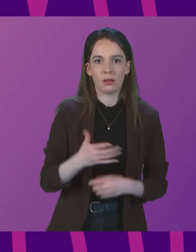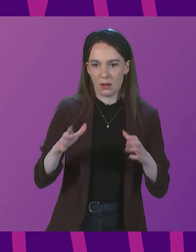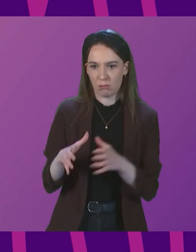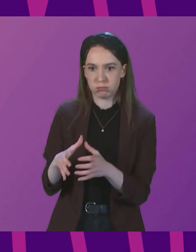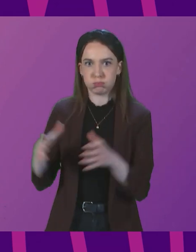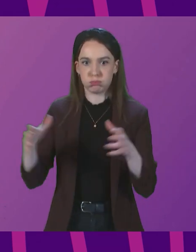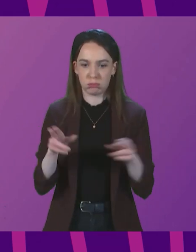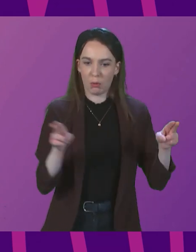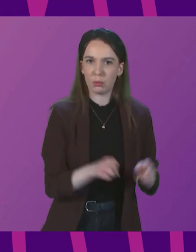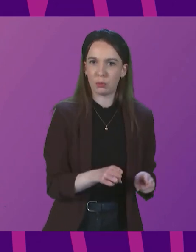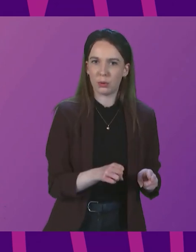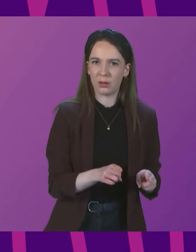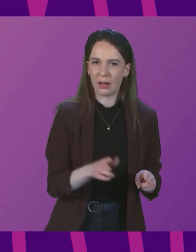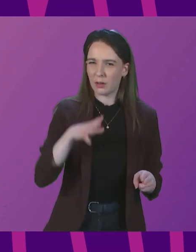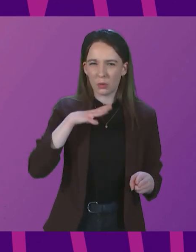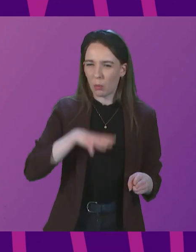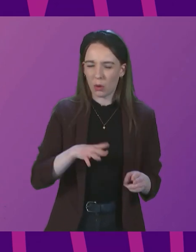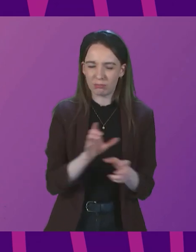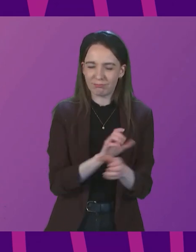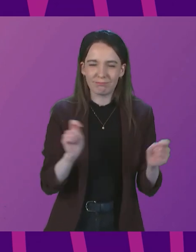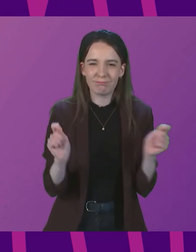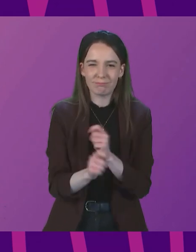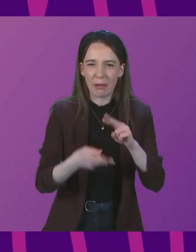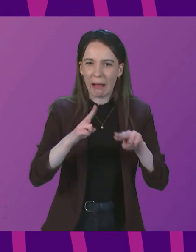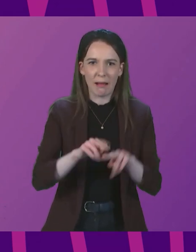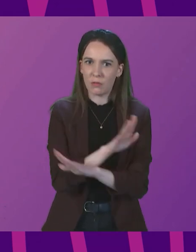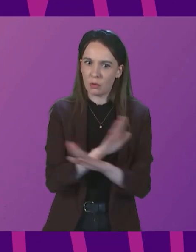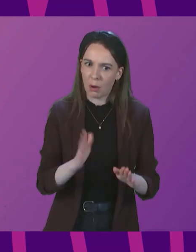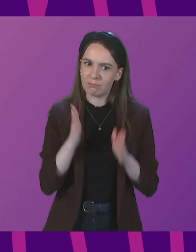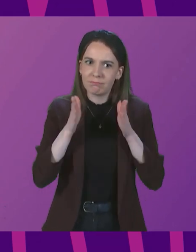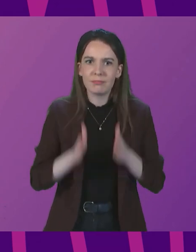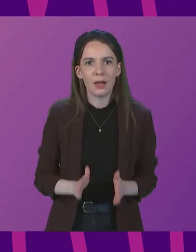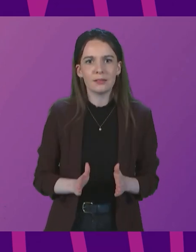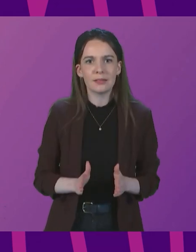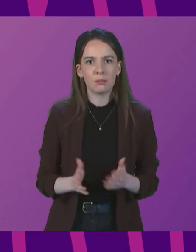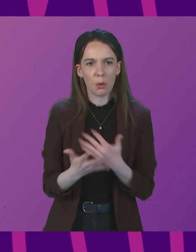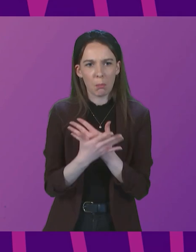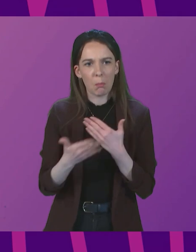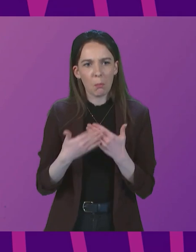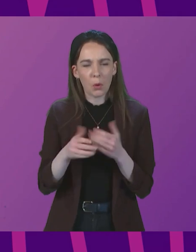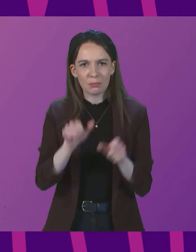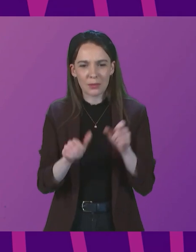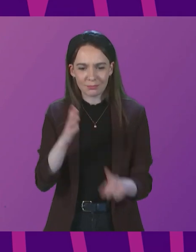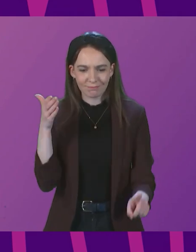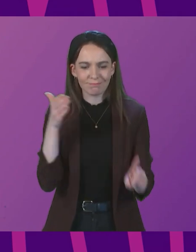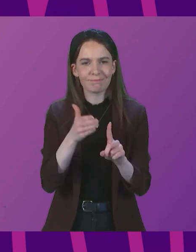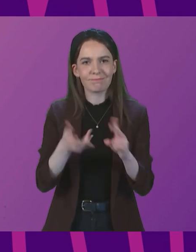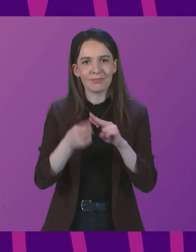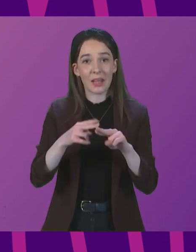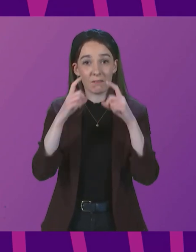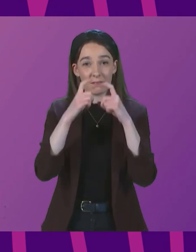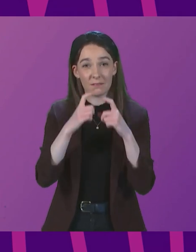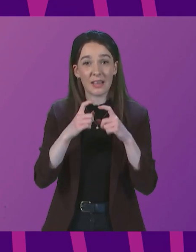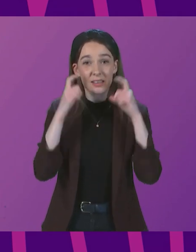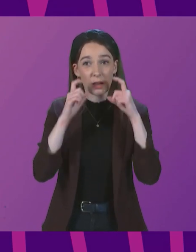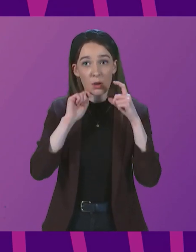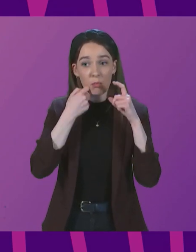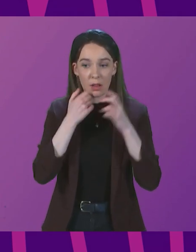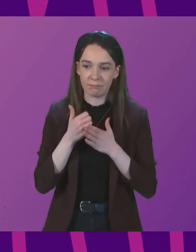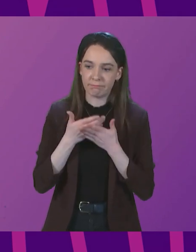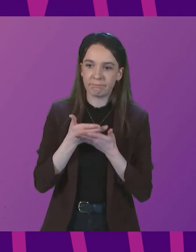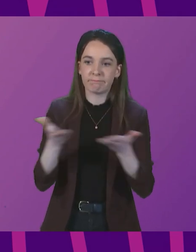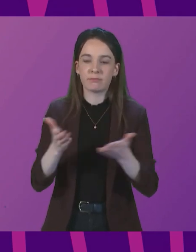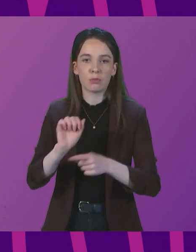if it is not necessary. But I think the vast majority of people recognise that wearing a face covering, if it helps provide some protection